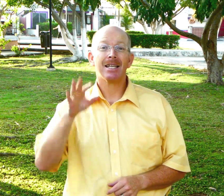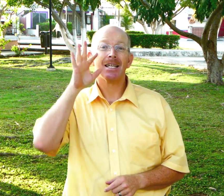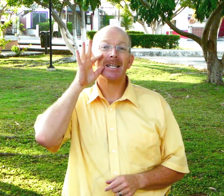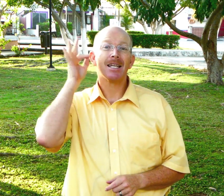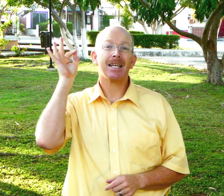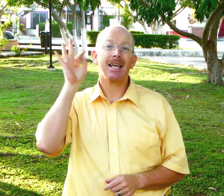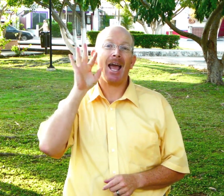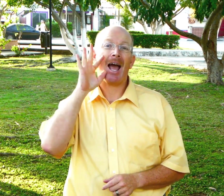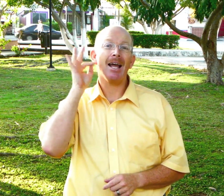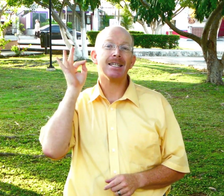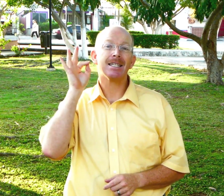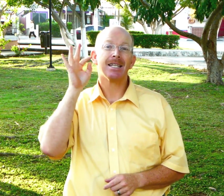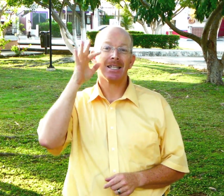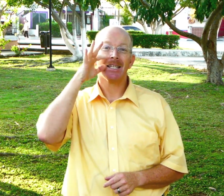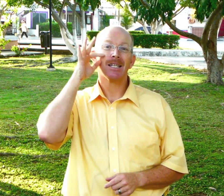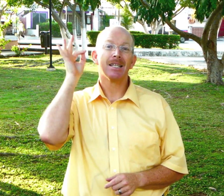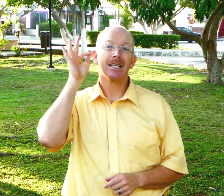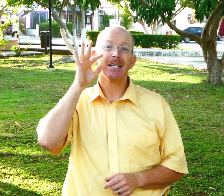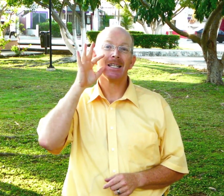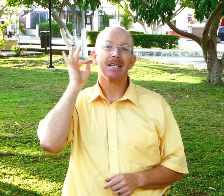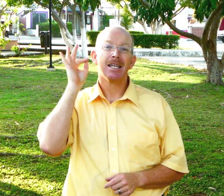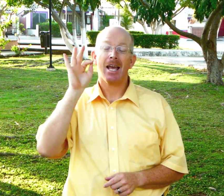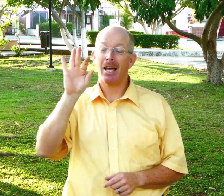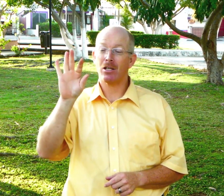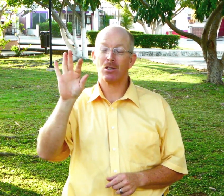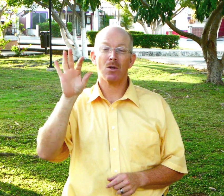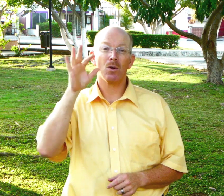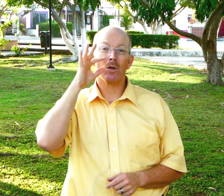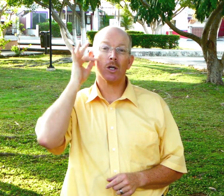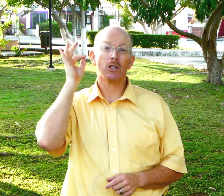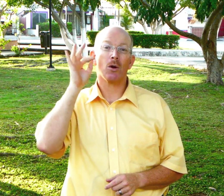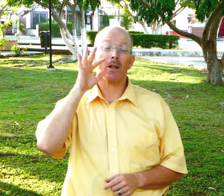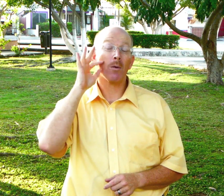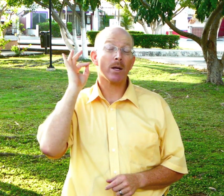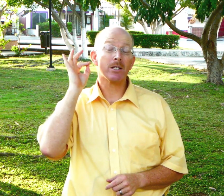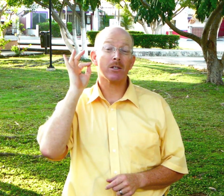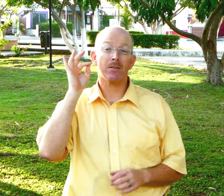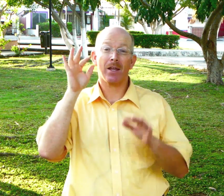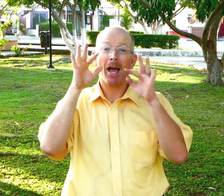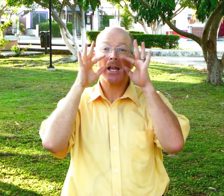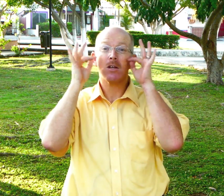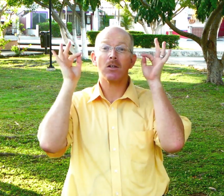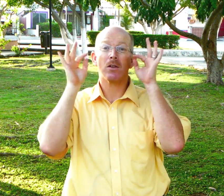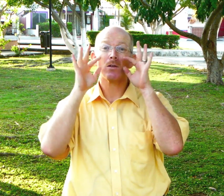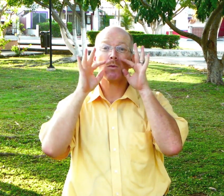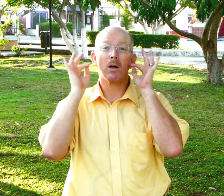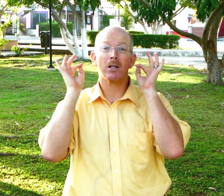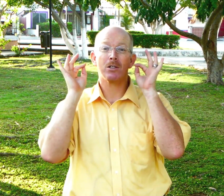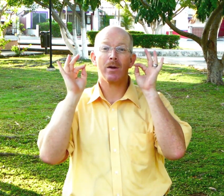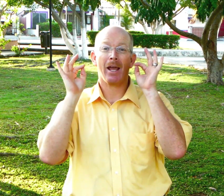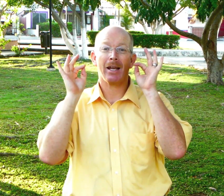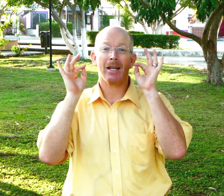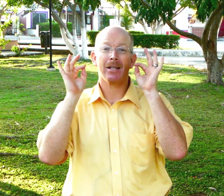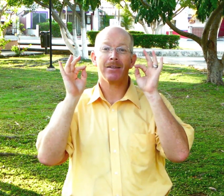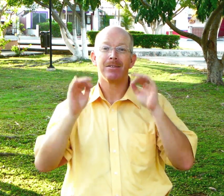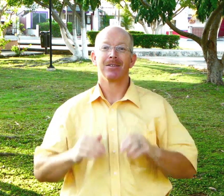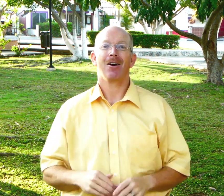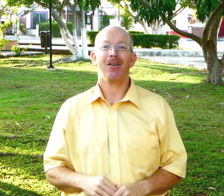cat cat is you're showing the whiskers of the cat you can do this one or two-handed okay